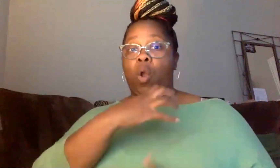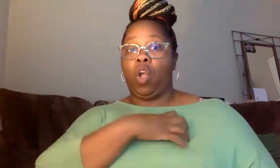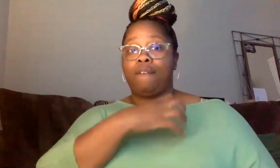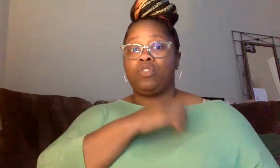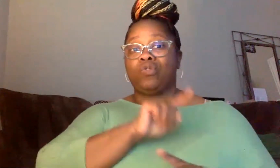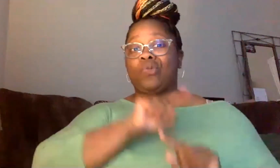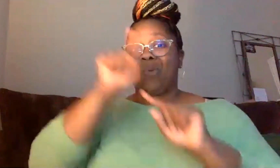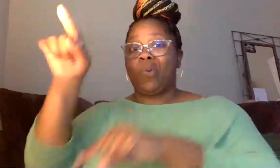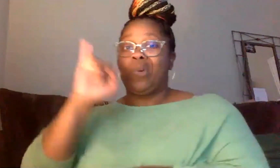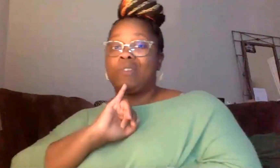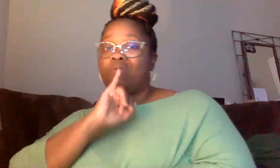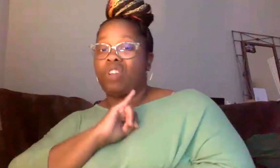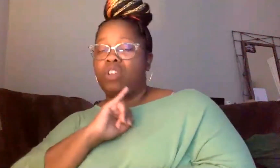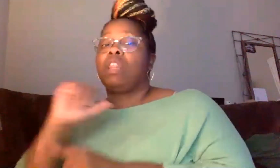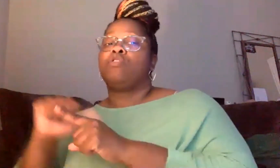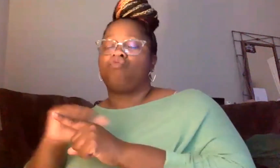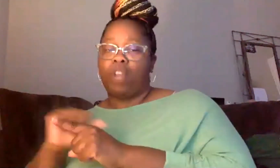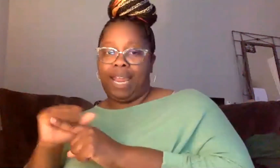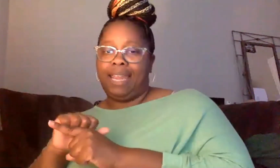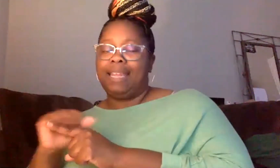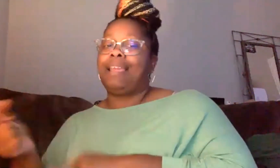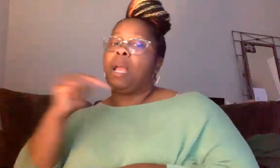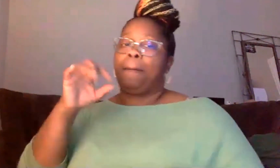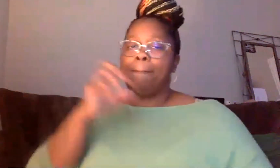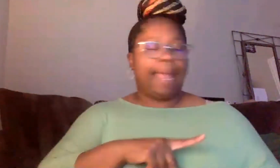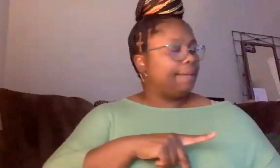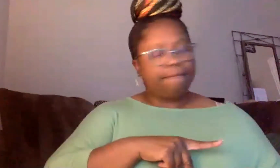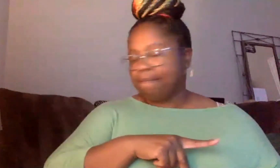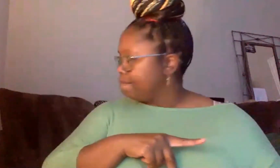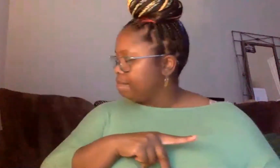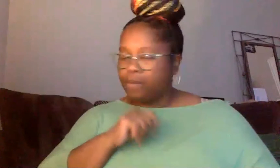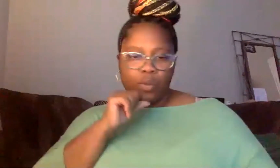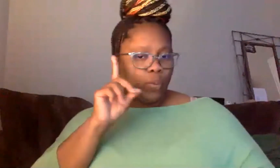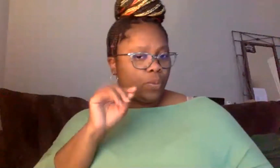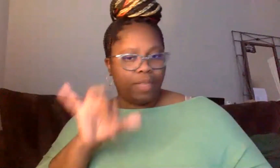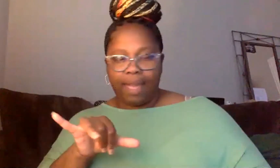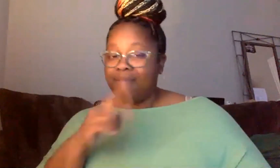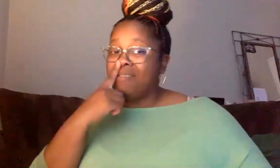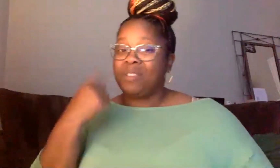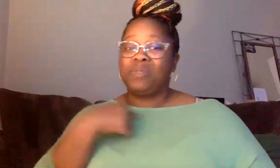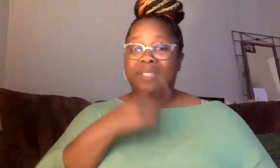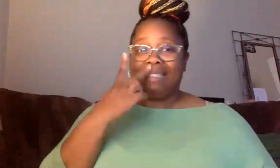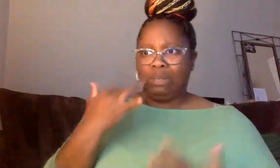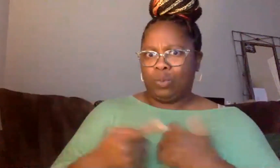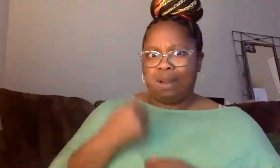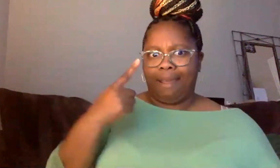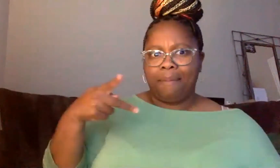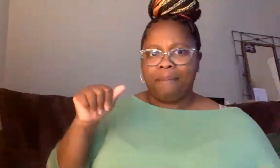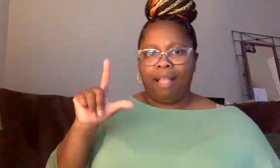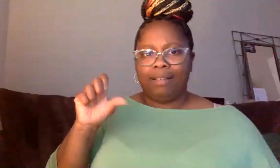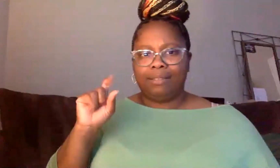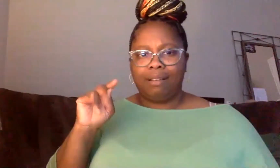uh, to get training because we know what, how that turns out. Um, cause we see in Palestine today, uh, you know, the